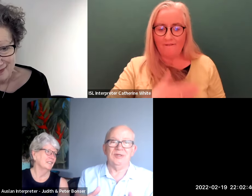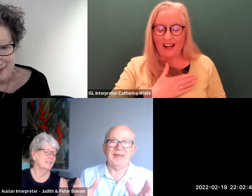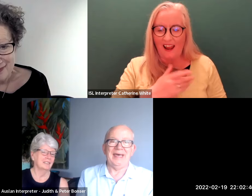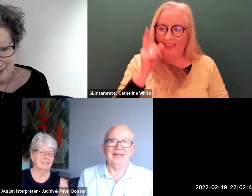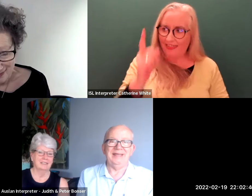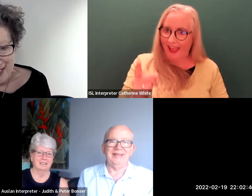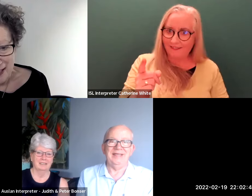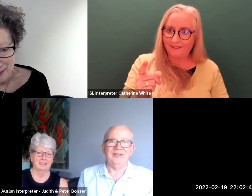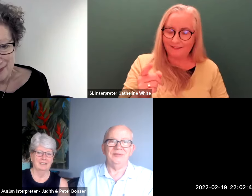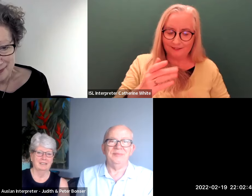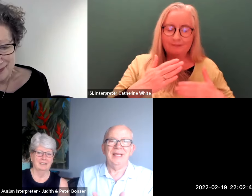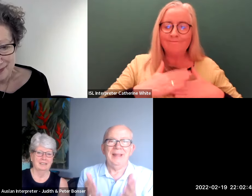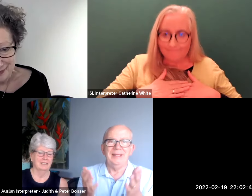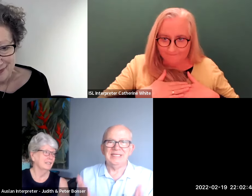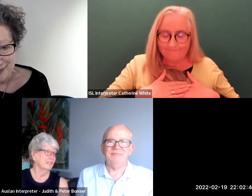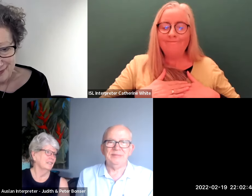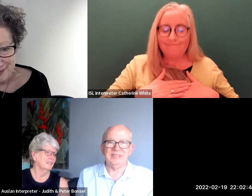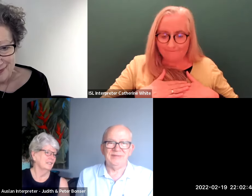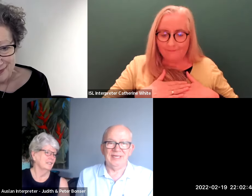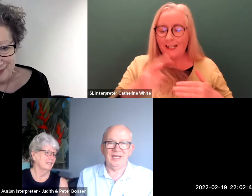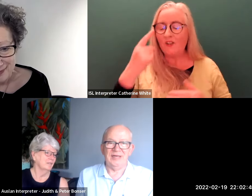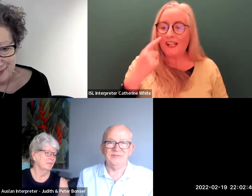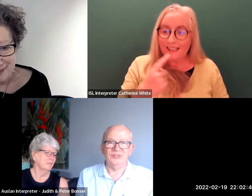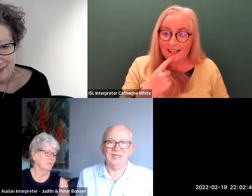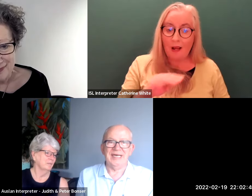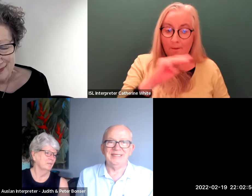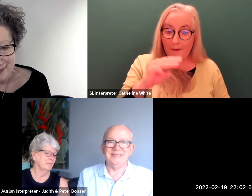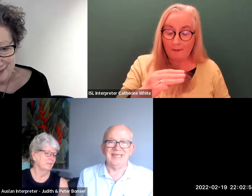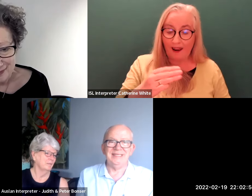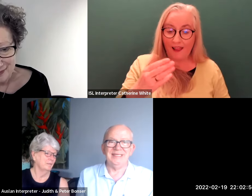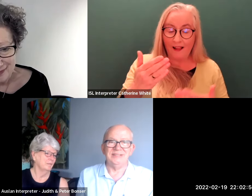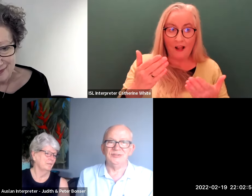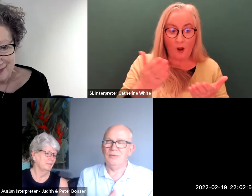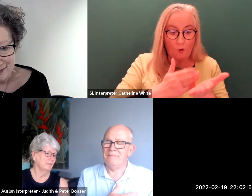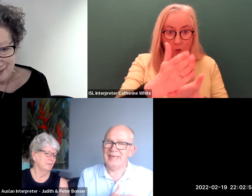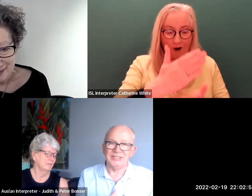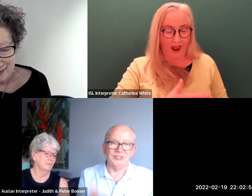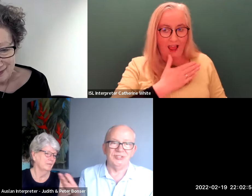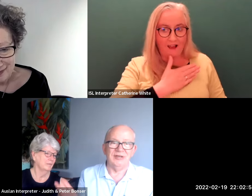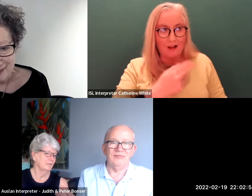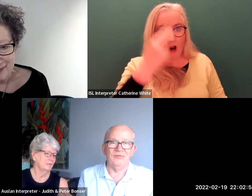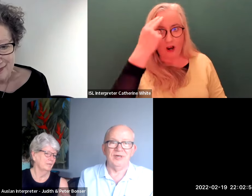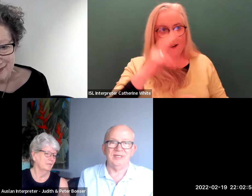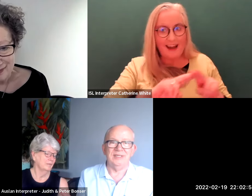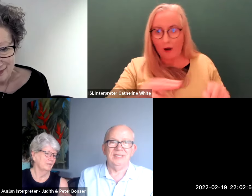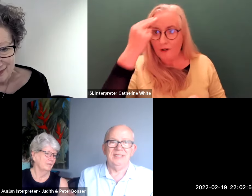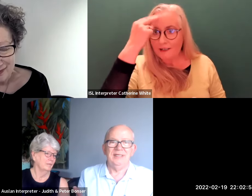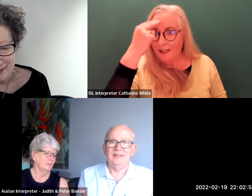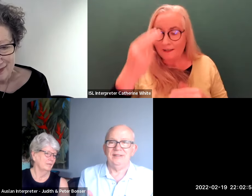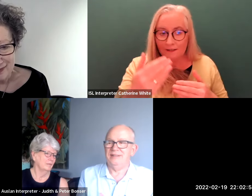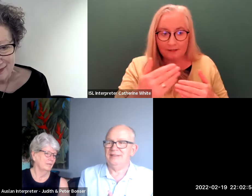what it's all about you know deaf people live their lives not understanding so much of what